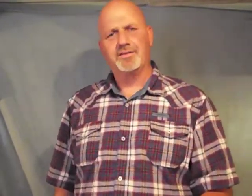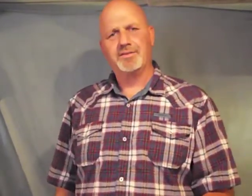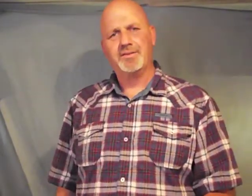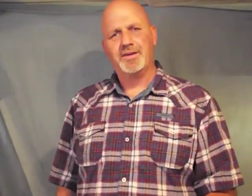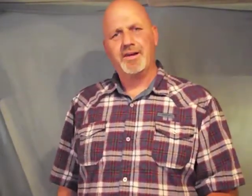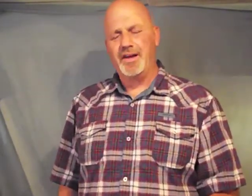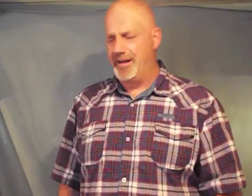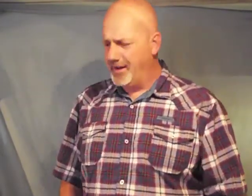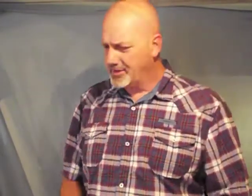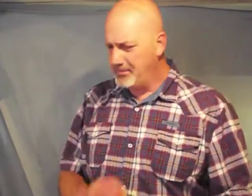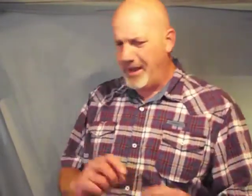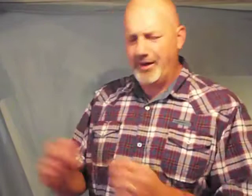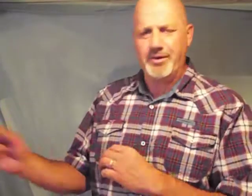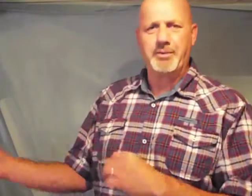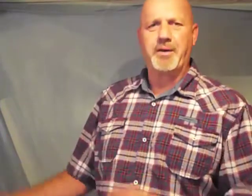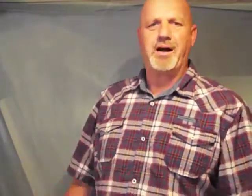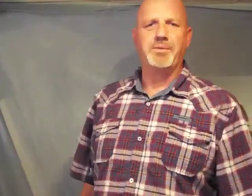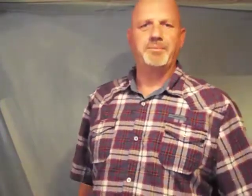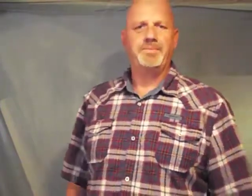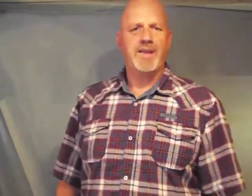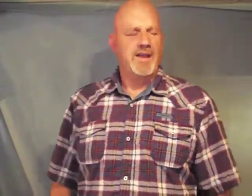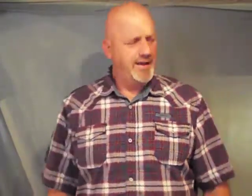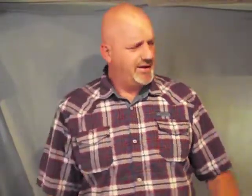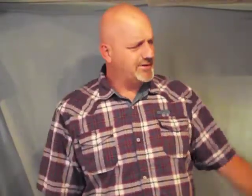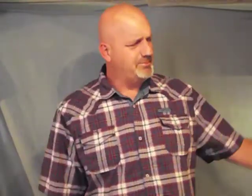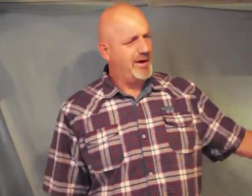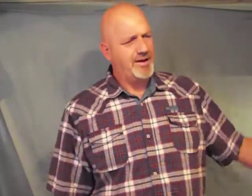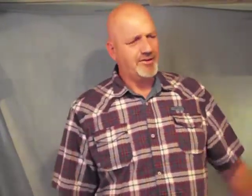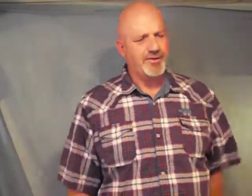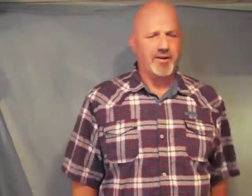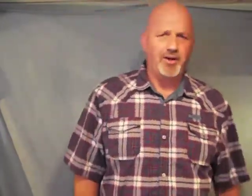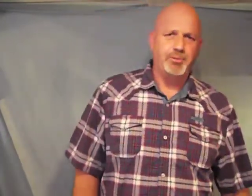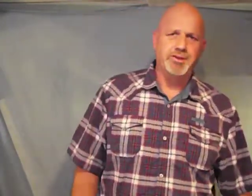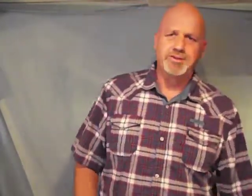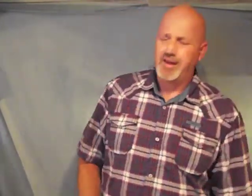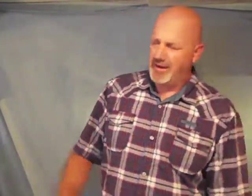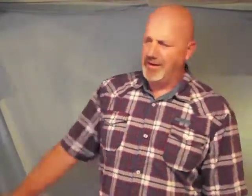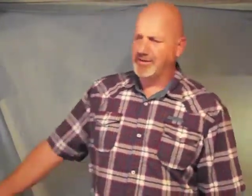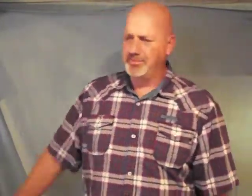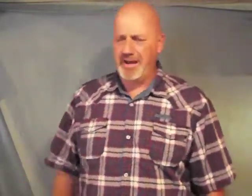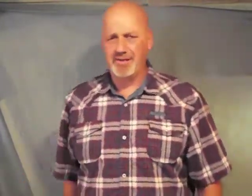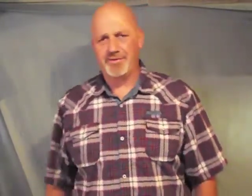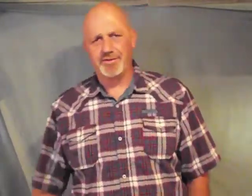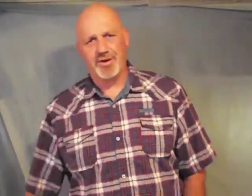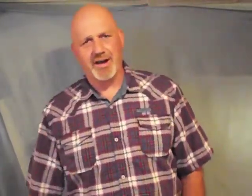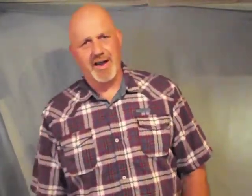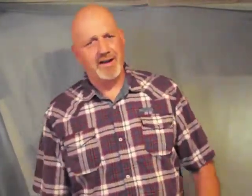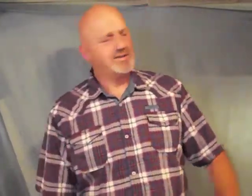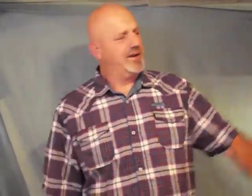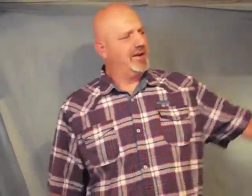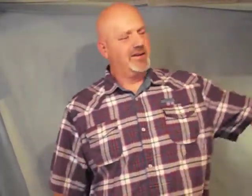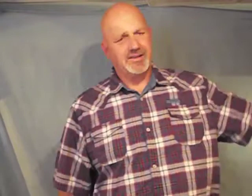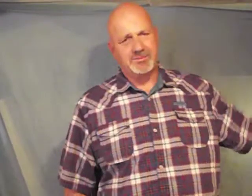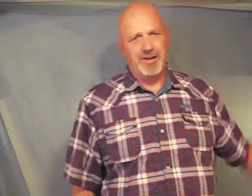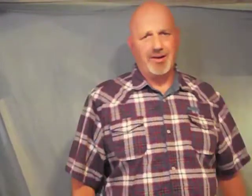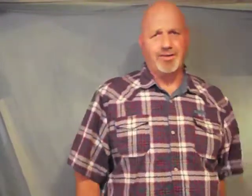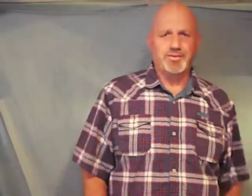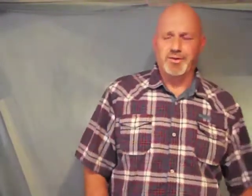it doesn't matter their problem it doesn't matter if they're homeless doesn't matter if they're drug addicts doesn't matter if they're